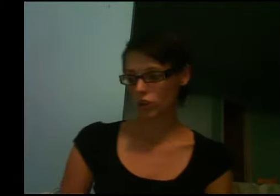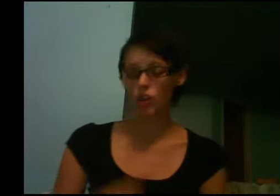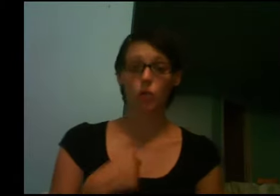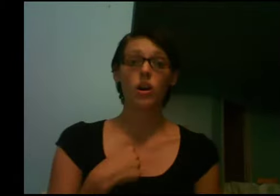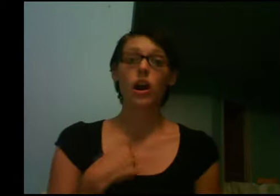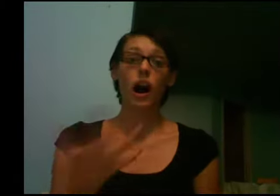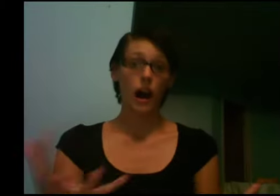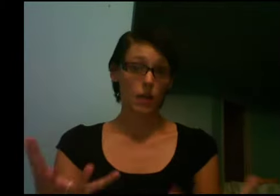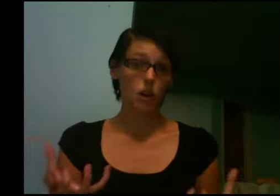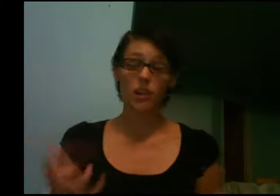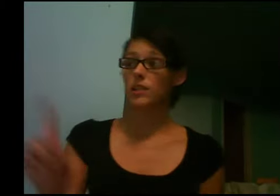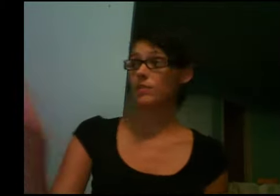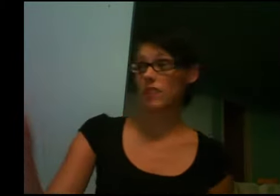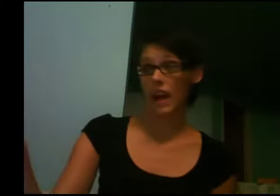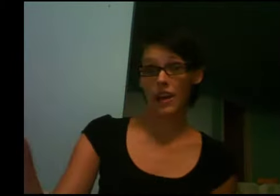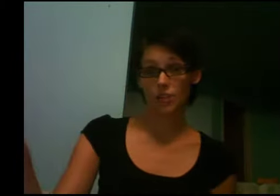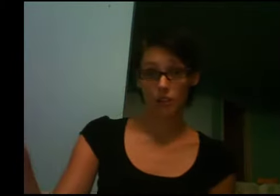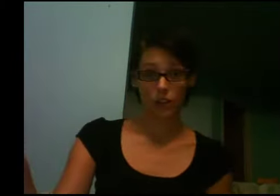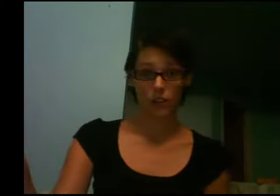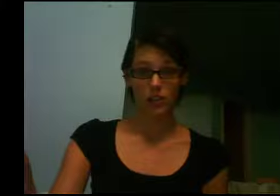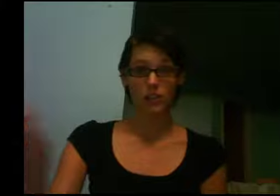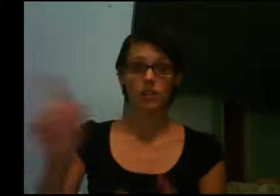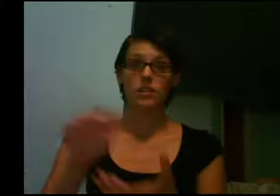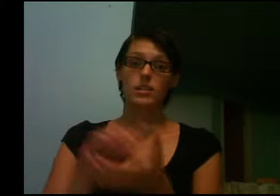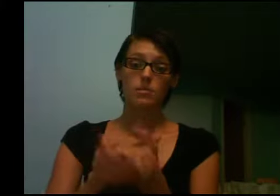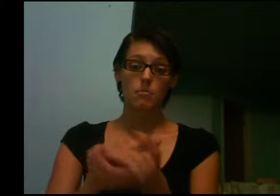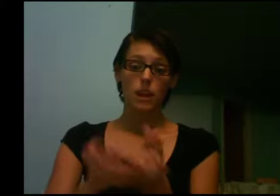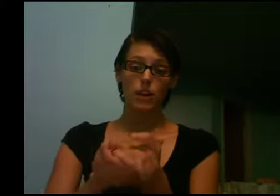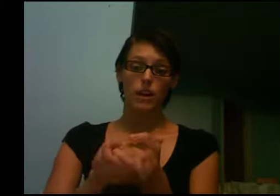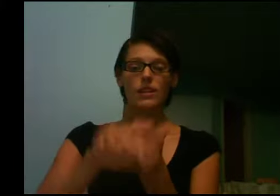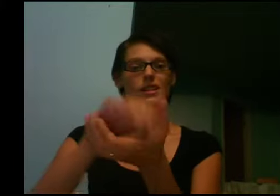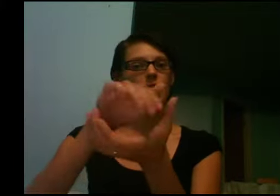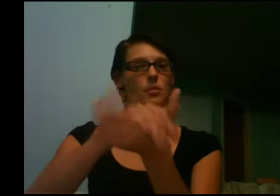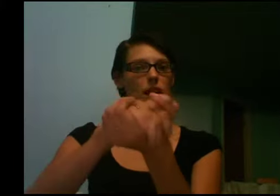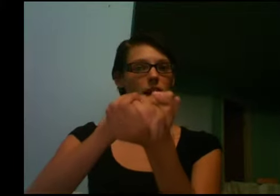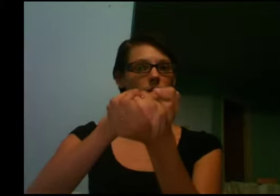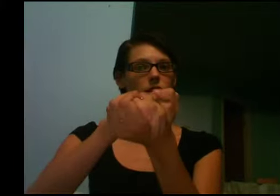So, I want to ask her to marry. And that's cupped hands.